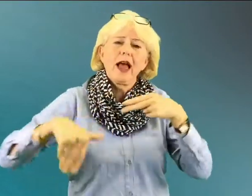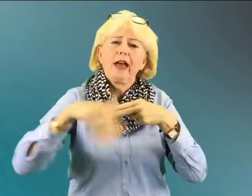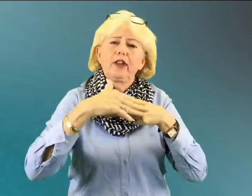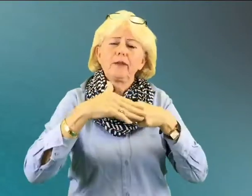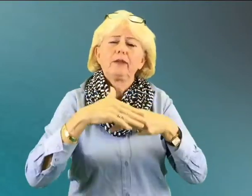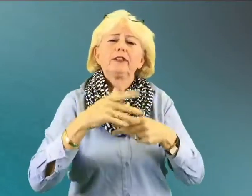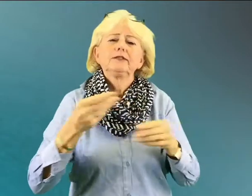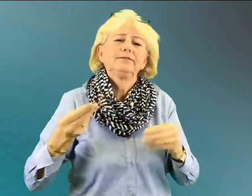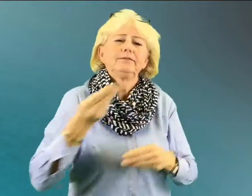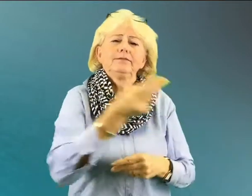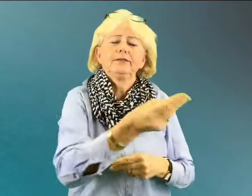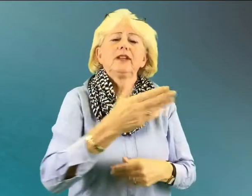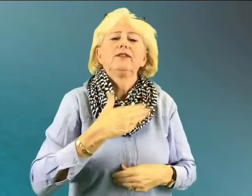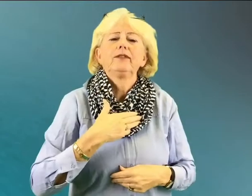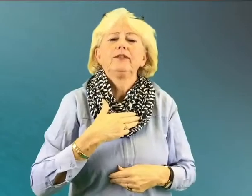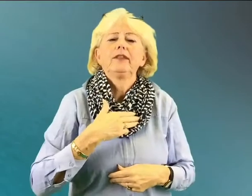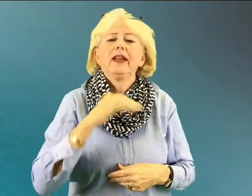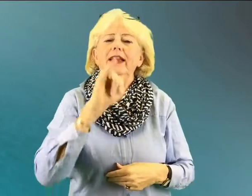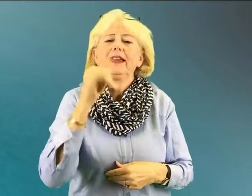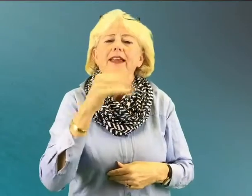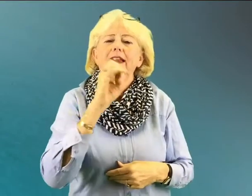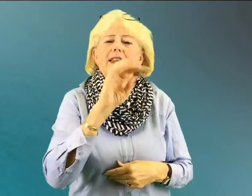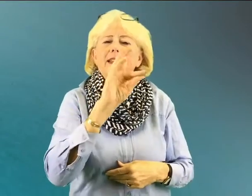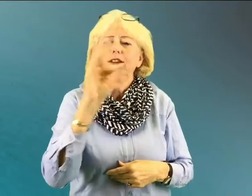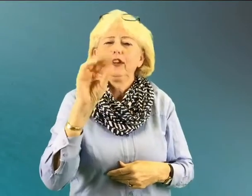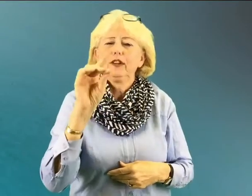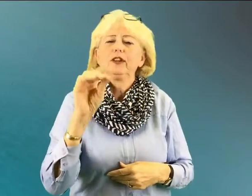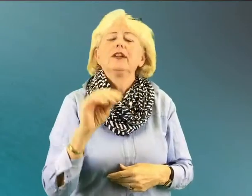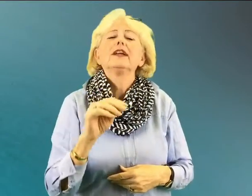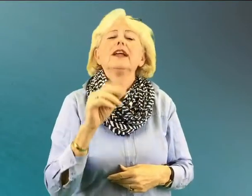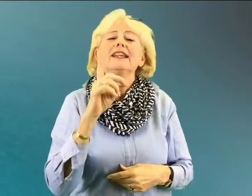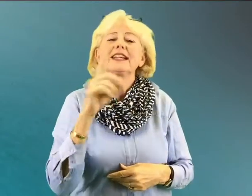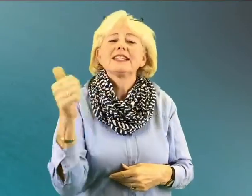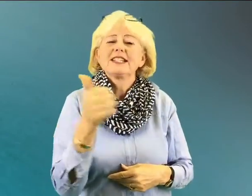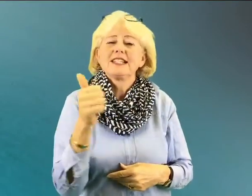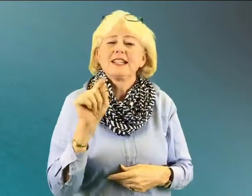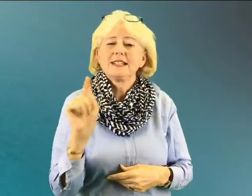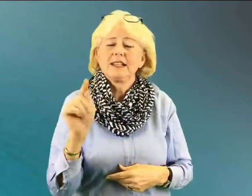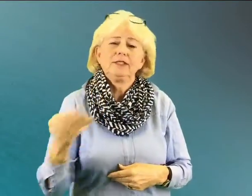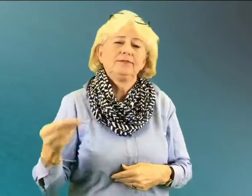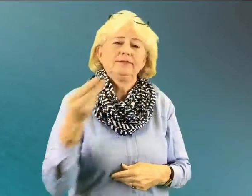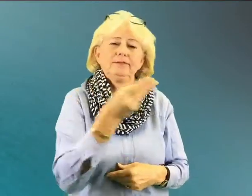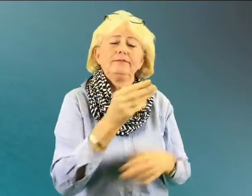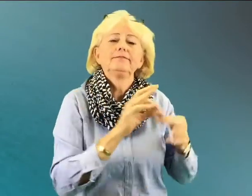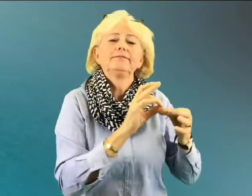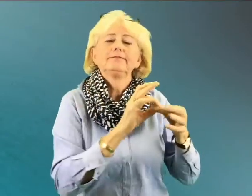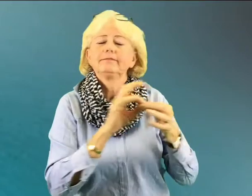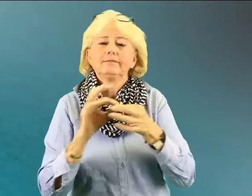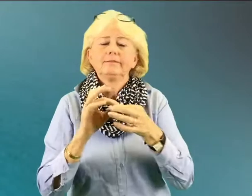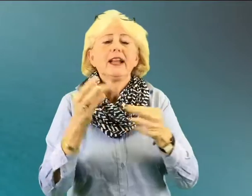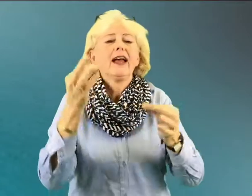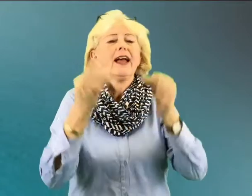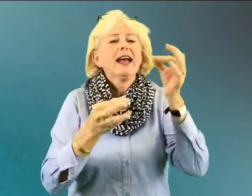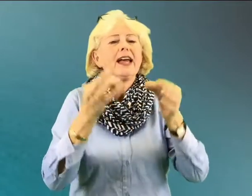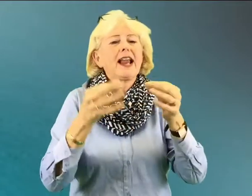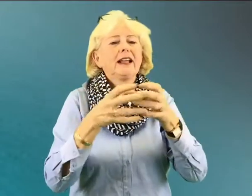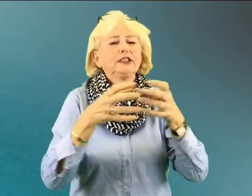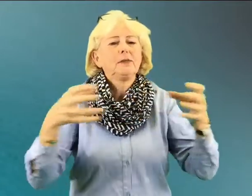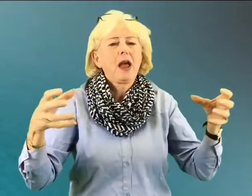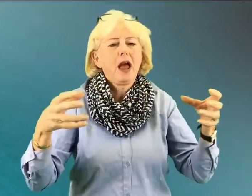away. You so dead,